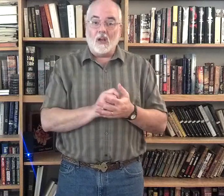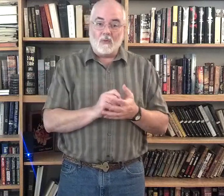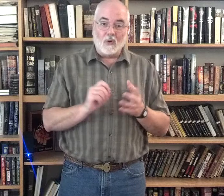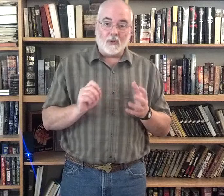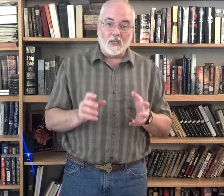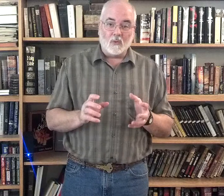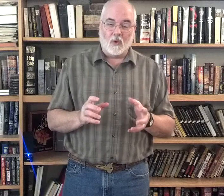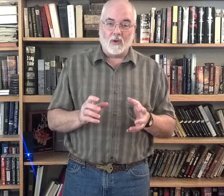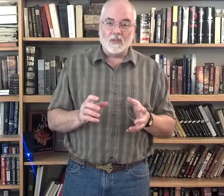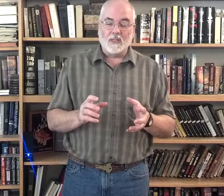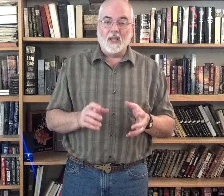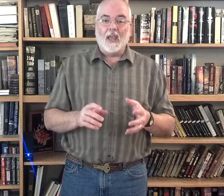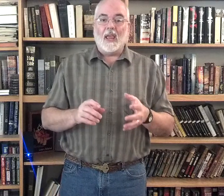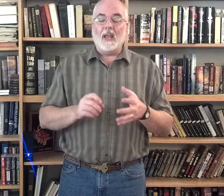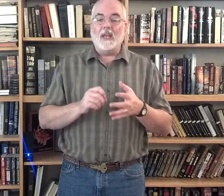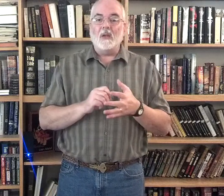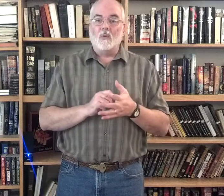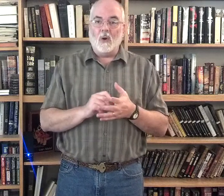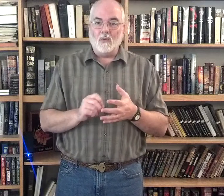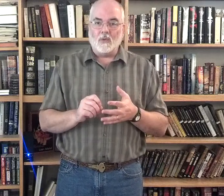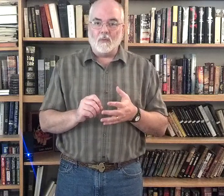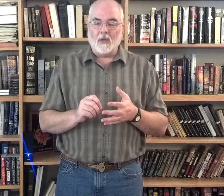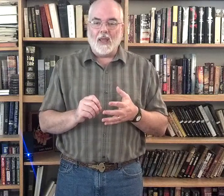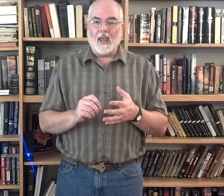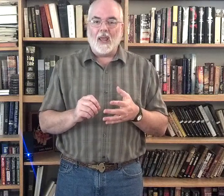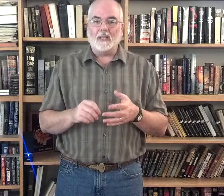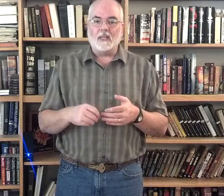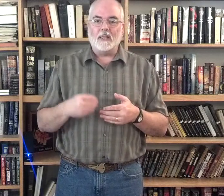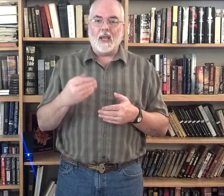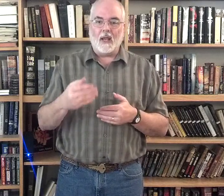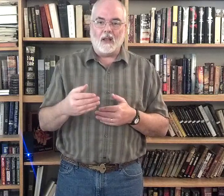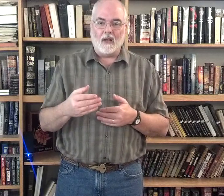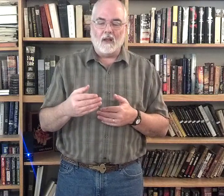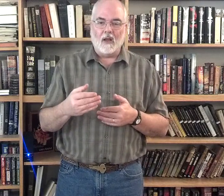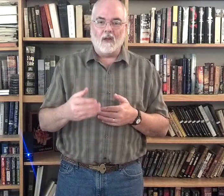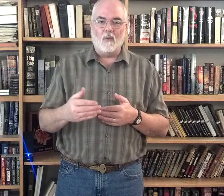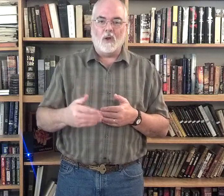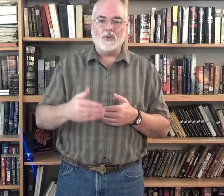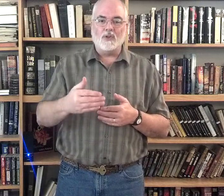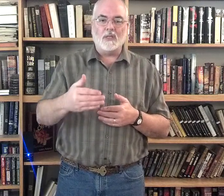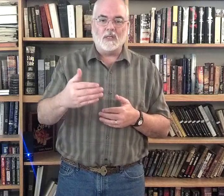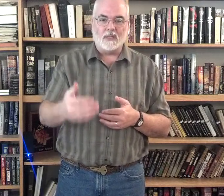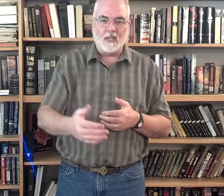wrote these words, and he wrote them as a telling of what Jesus did.